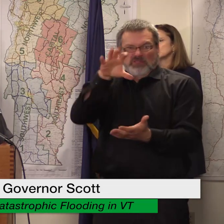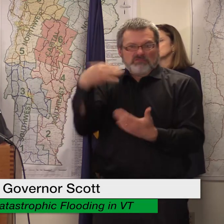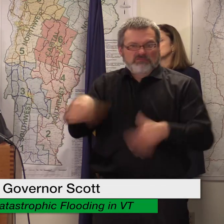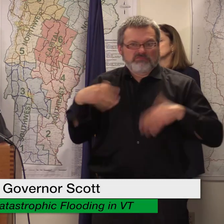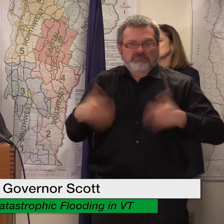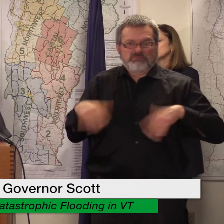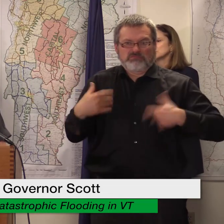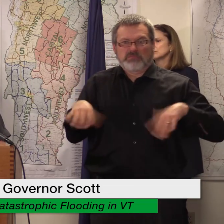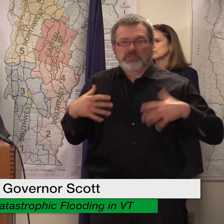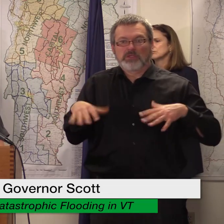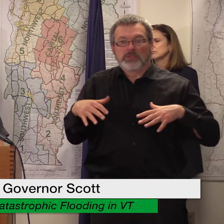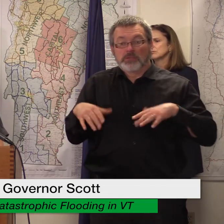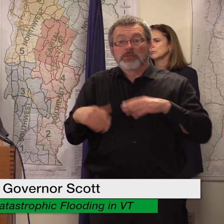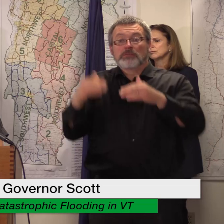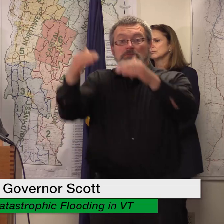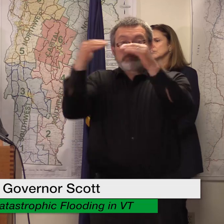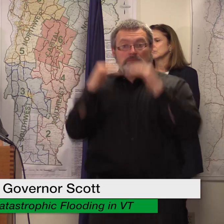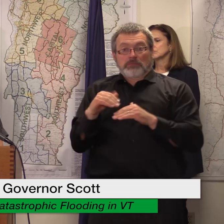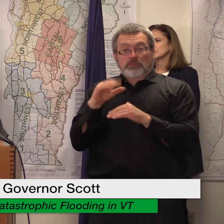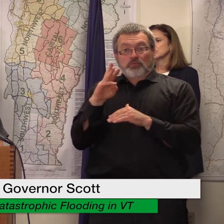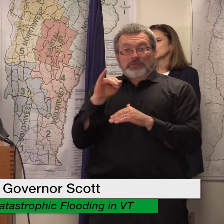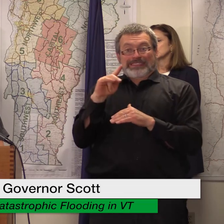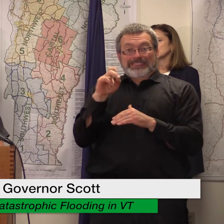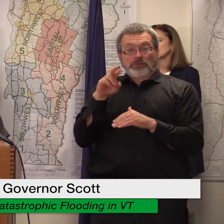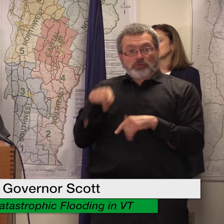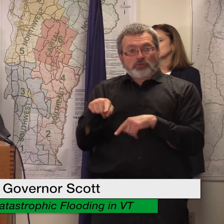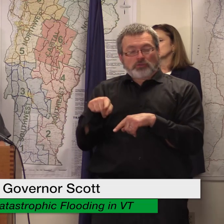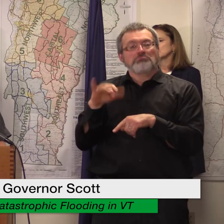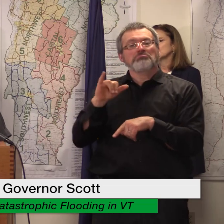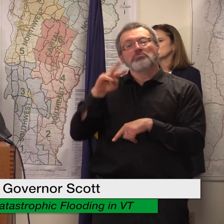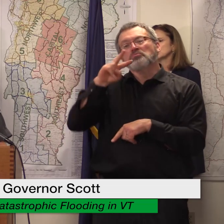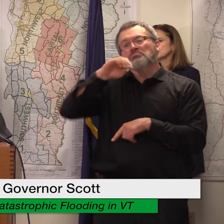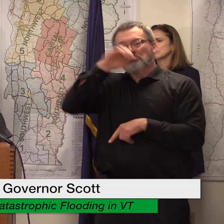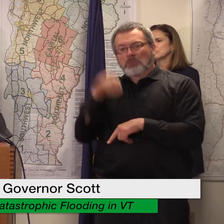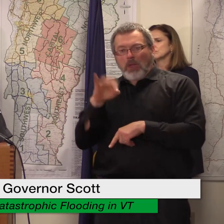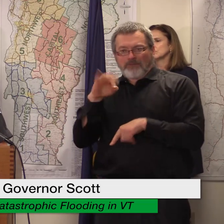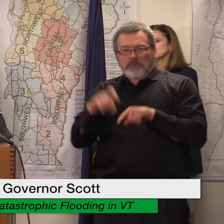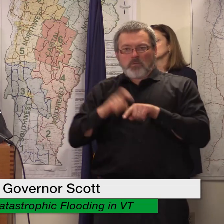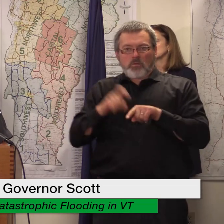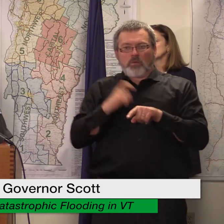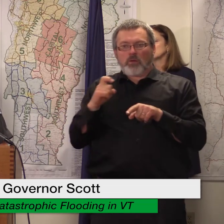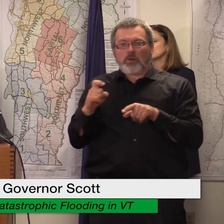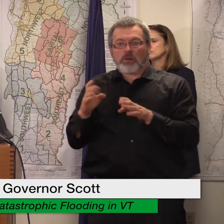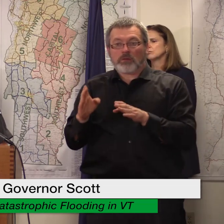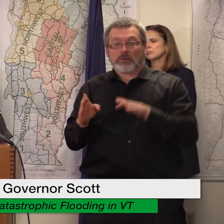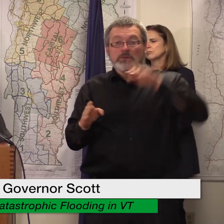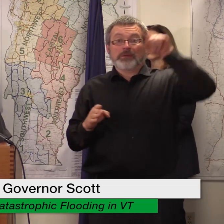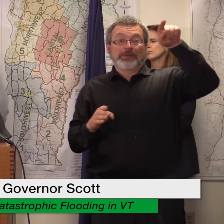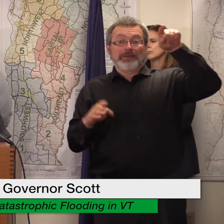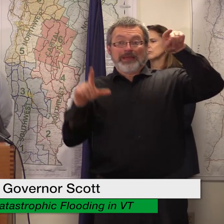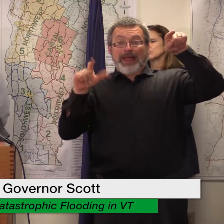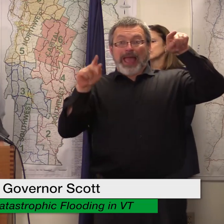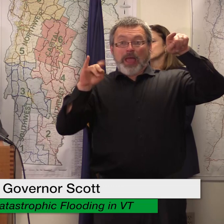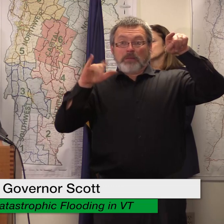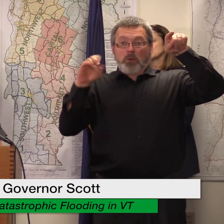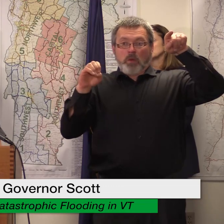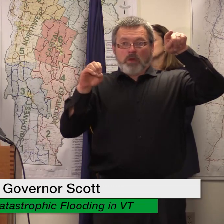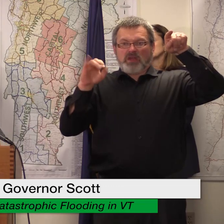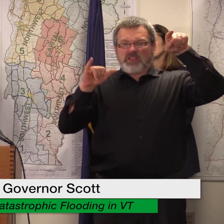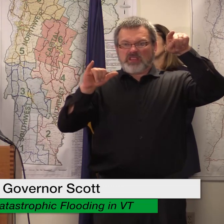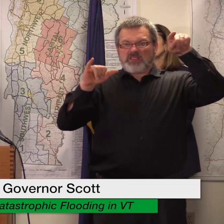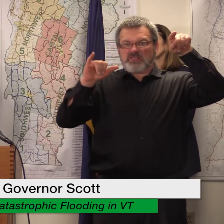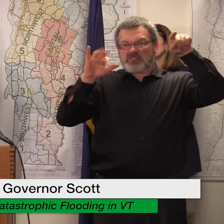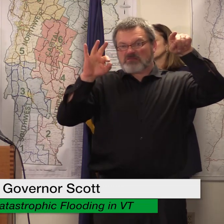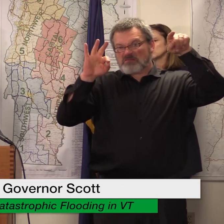nearly 12 of 211 reports and lamoille county has accounted for just over 9 of the